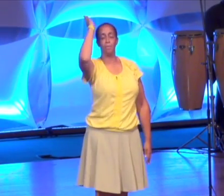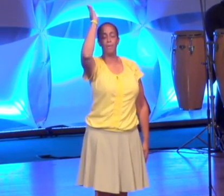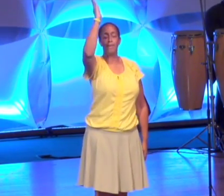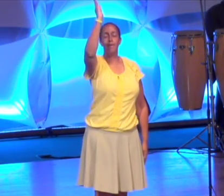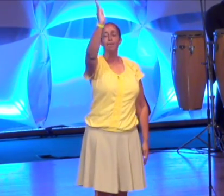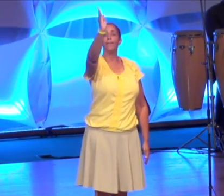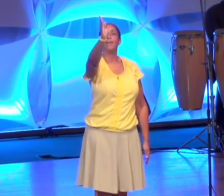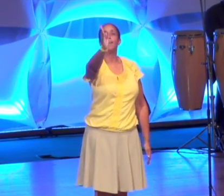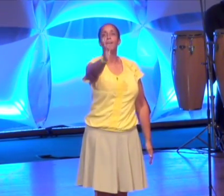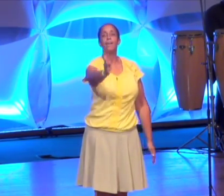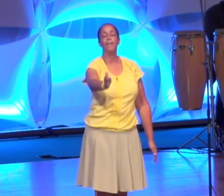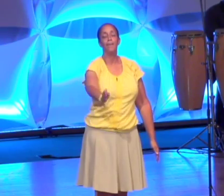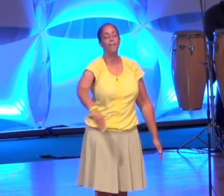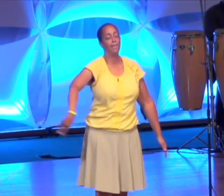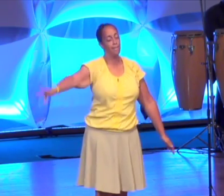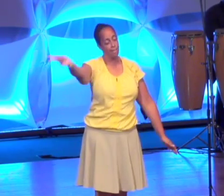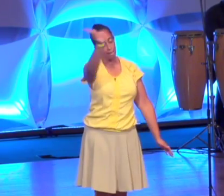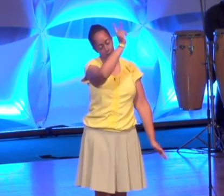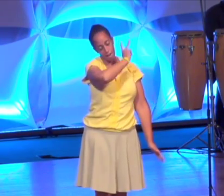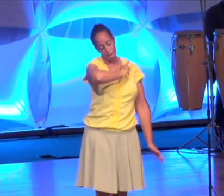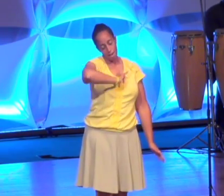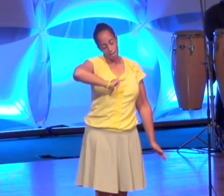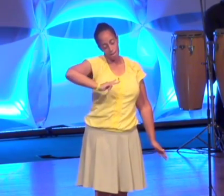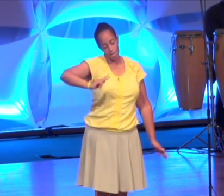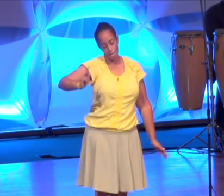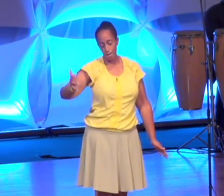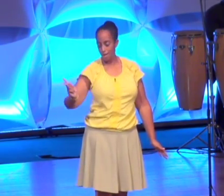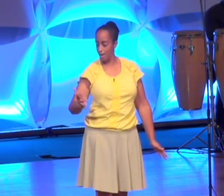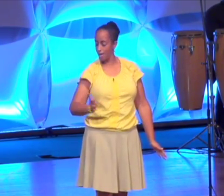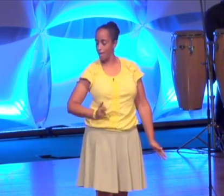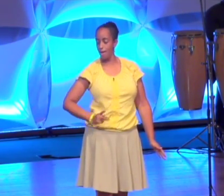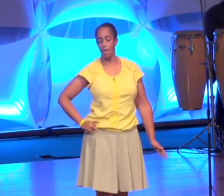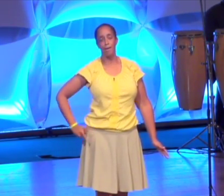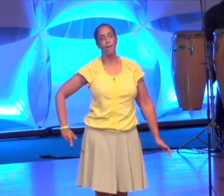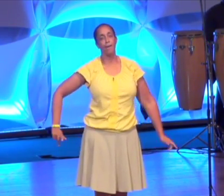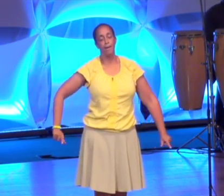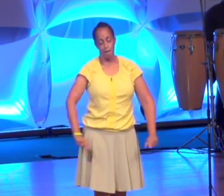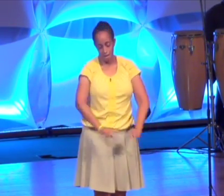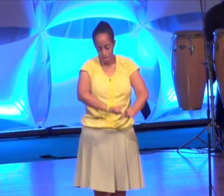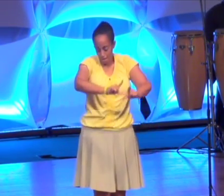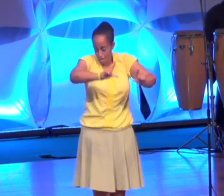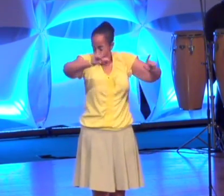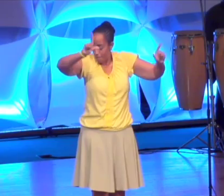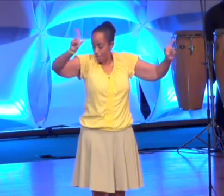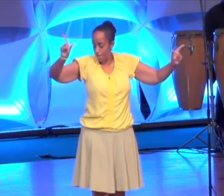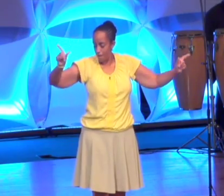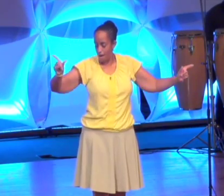be a king of a